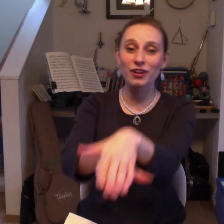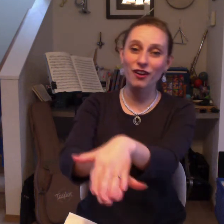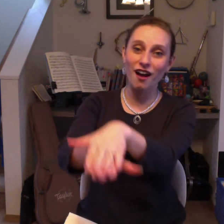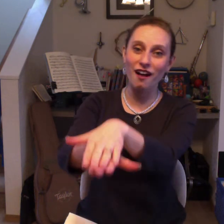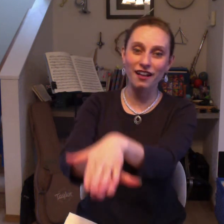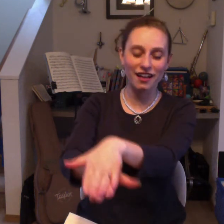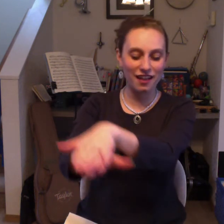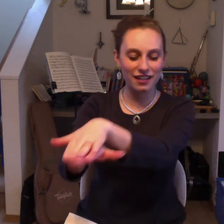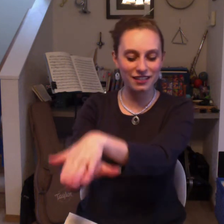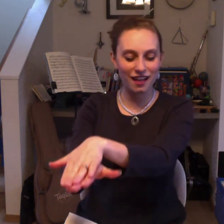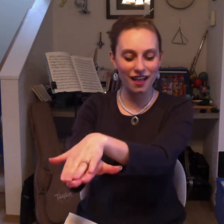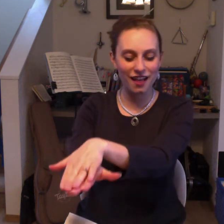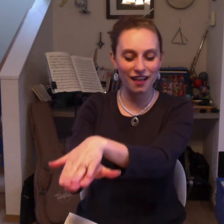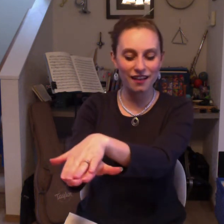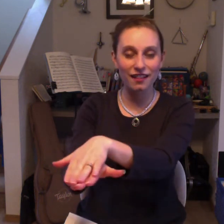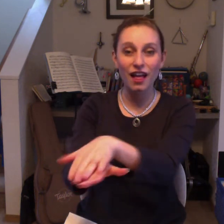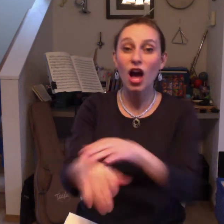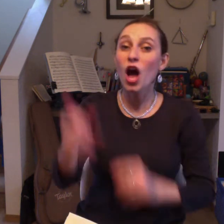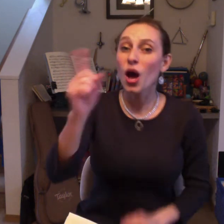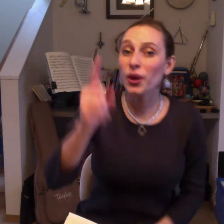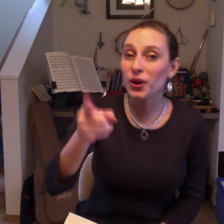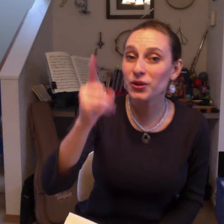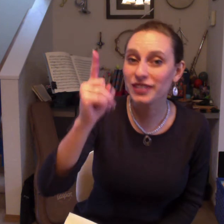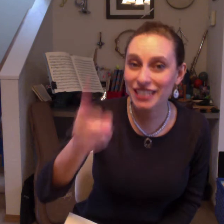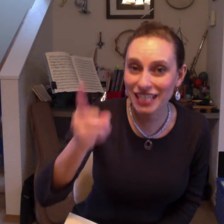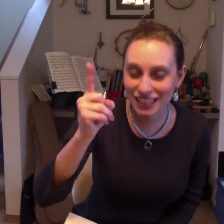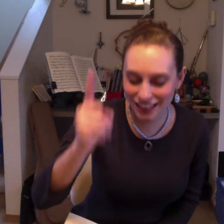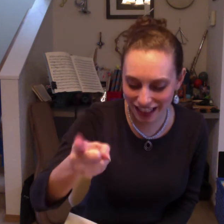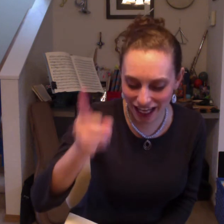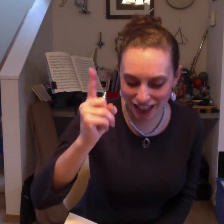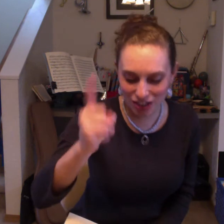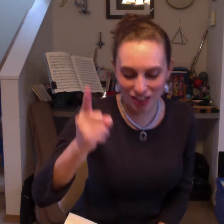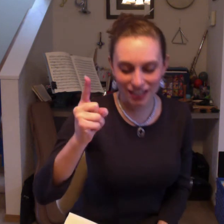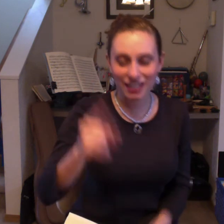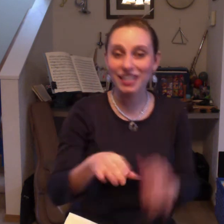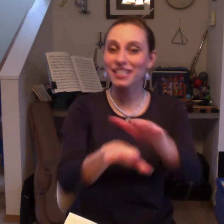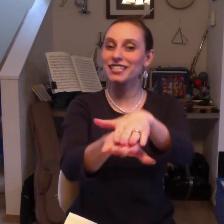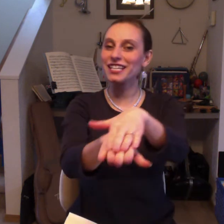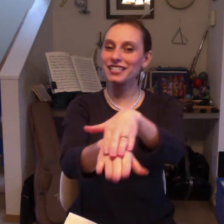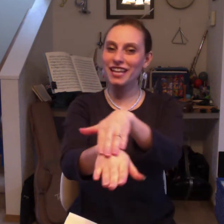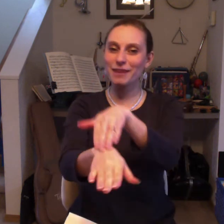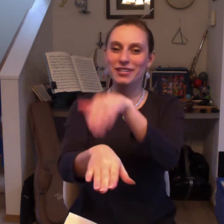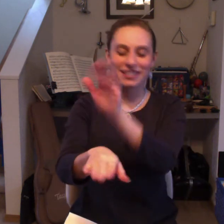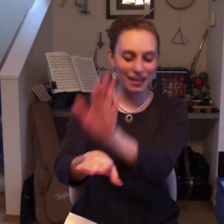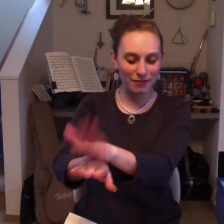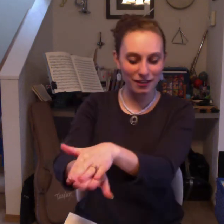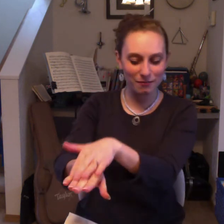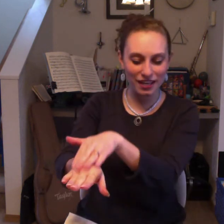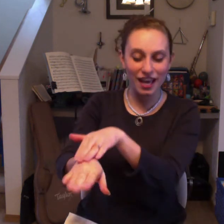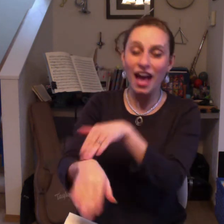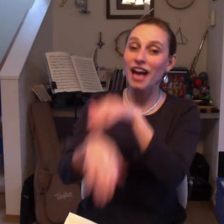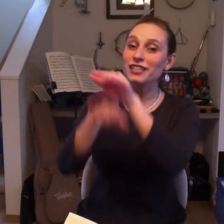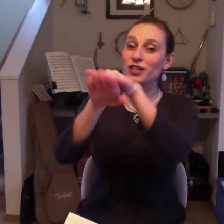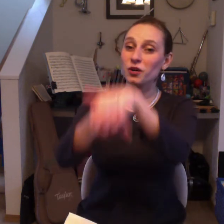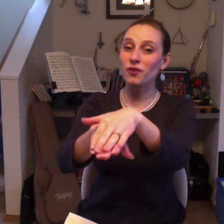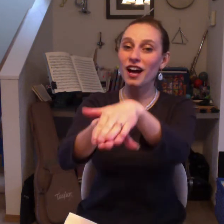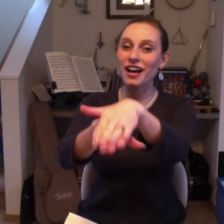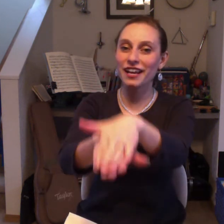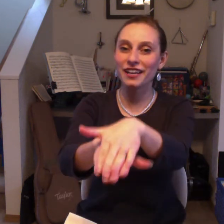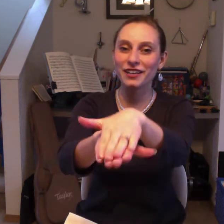crocodile. You see, said she, he's as tame as tame can be and I'll ride him